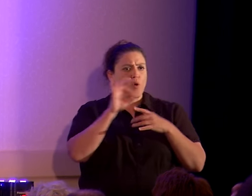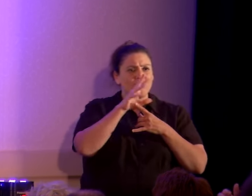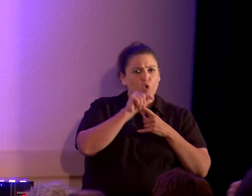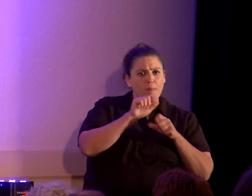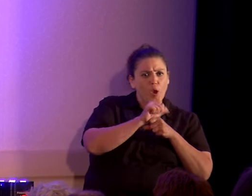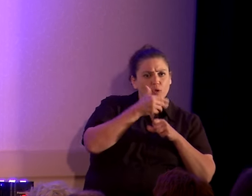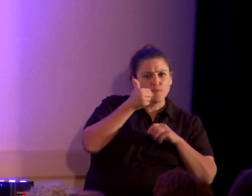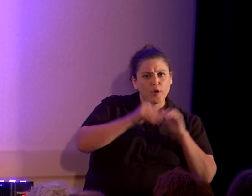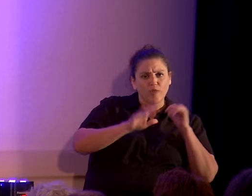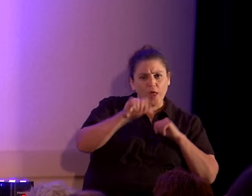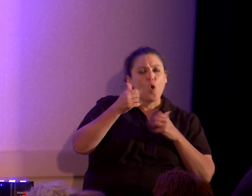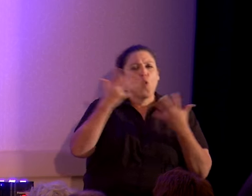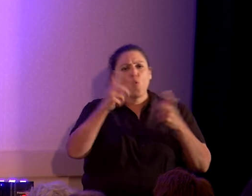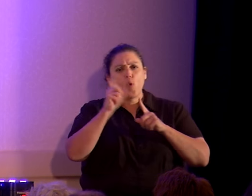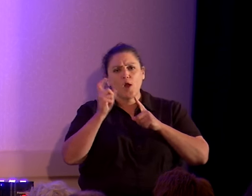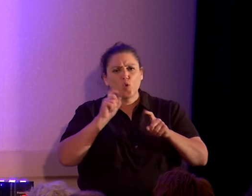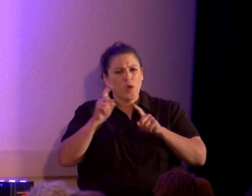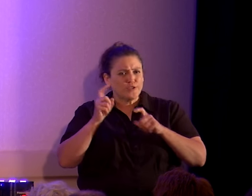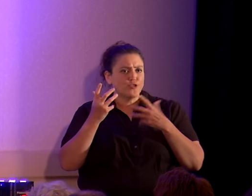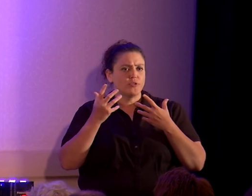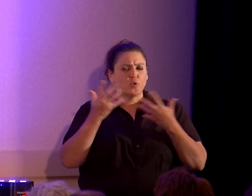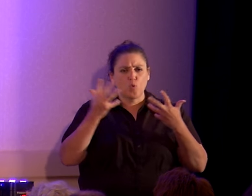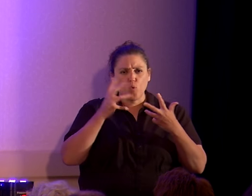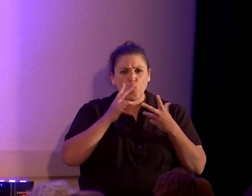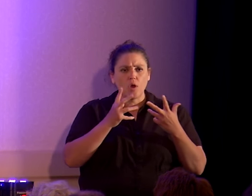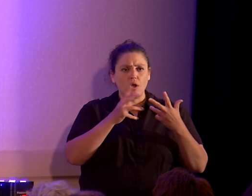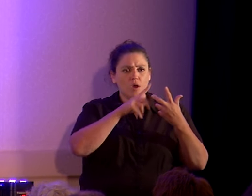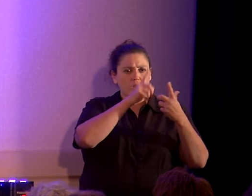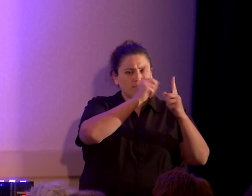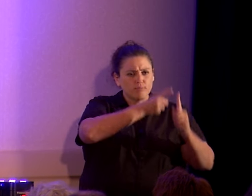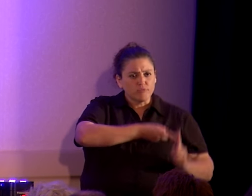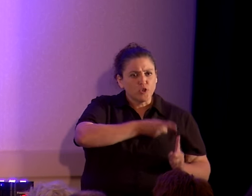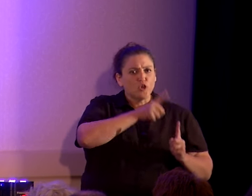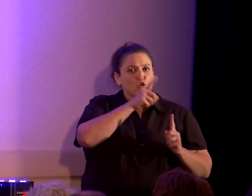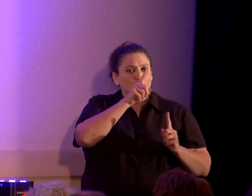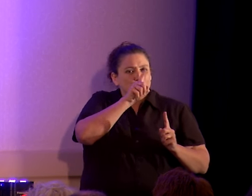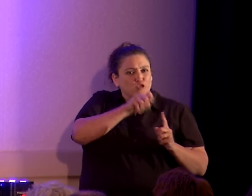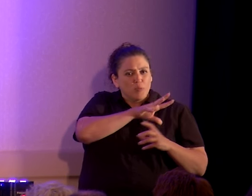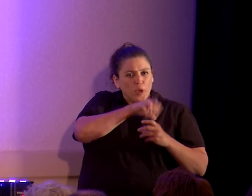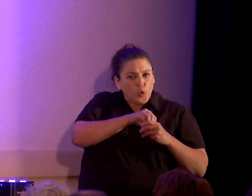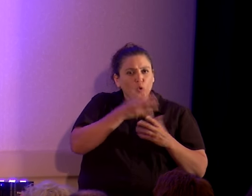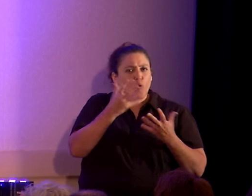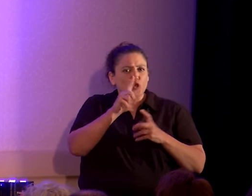than others, what questions or what positions should or shouldn't be debated.